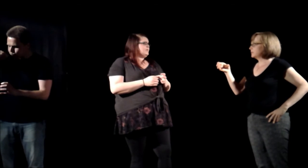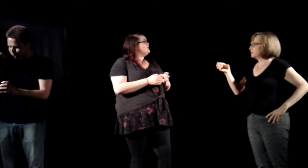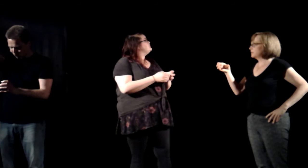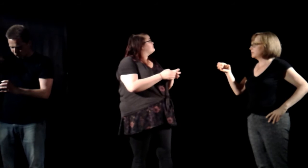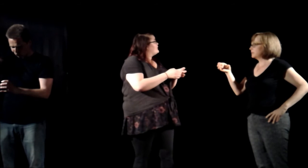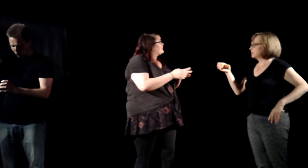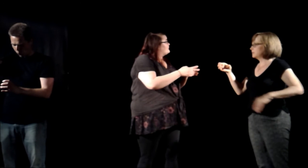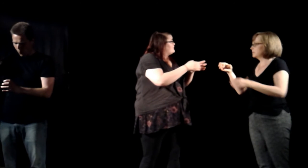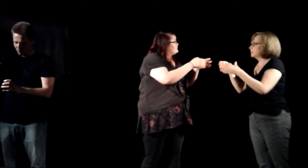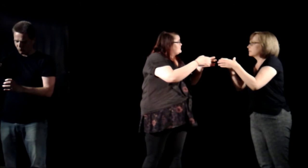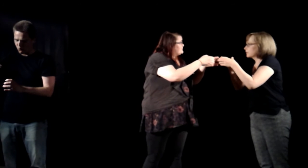Books.